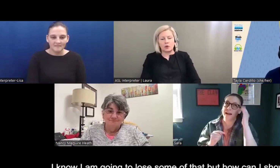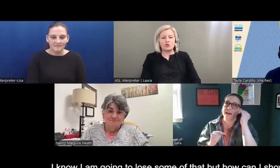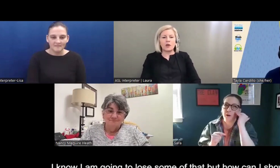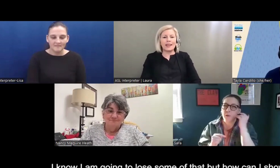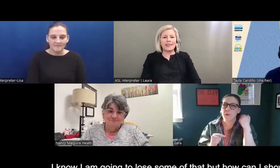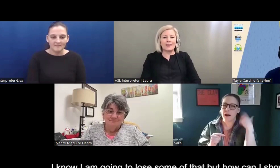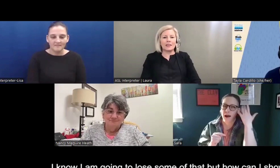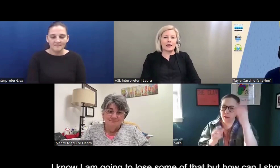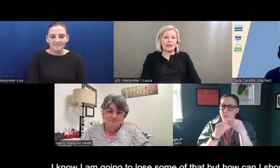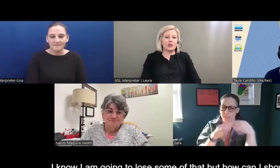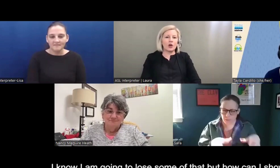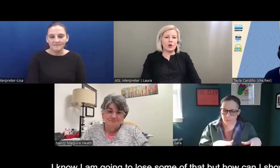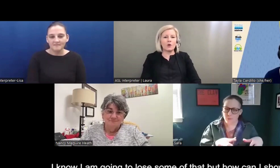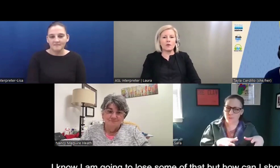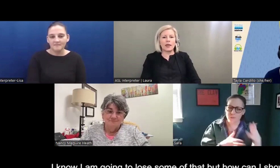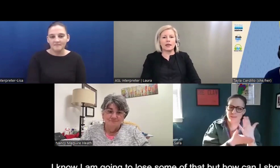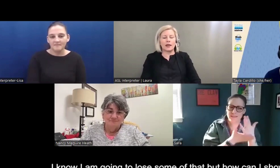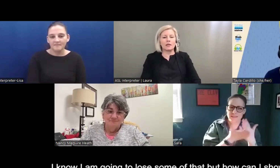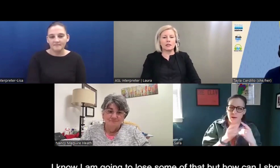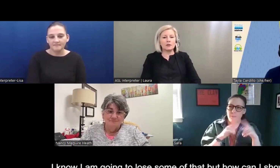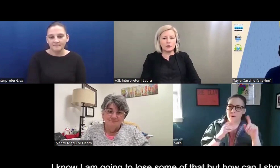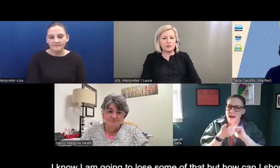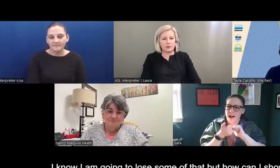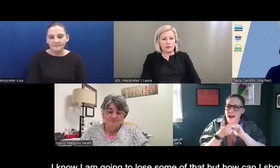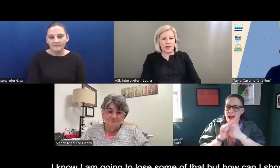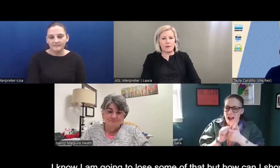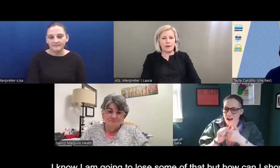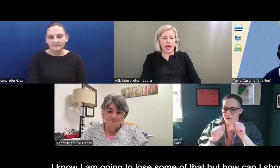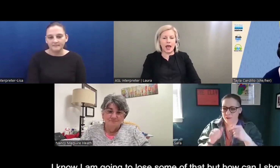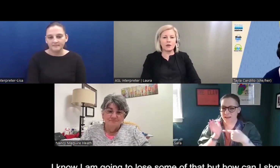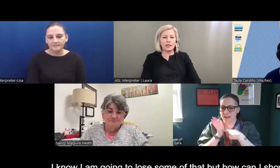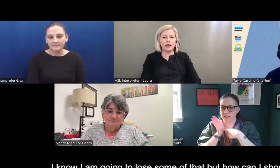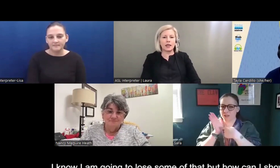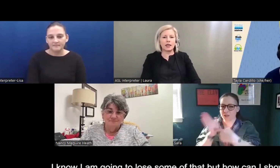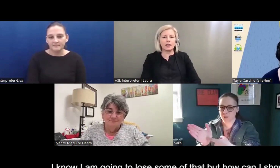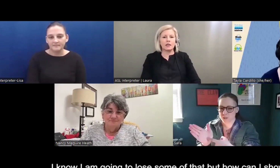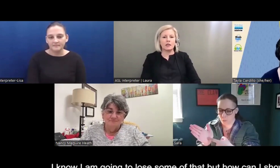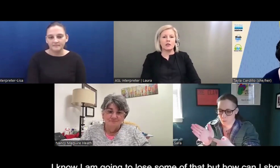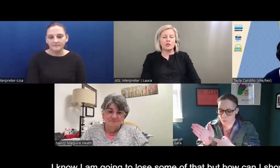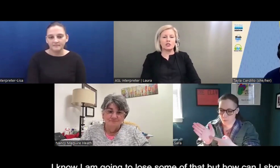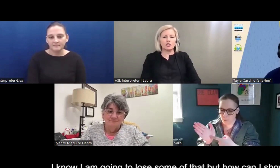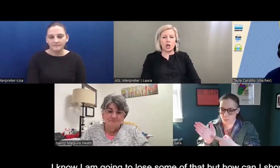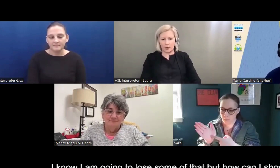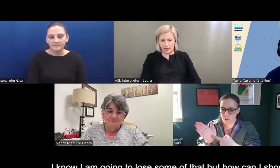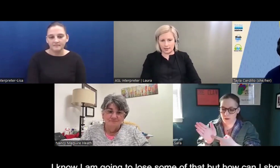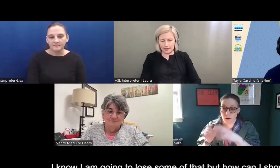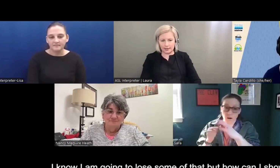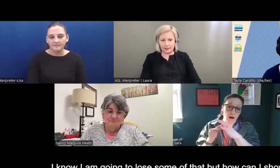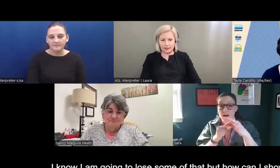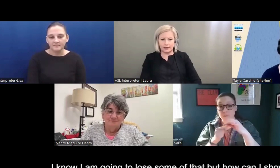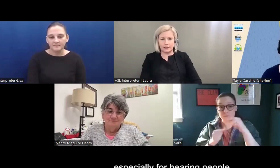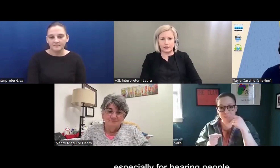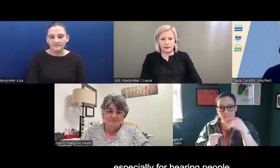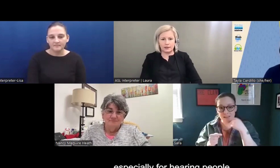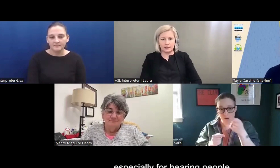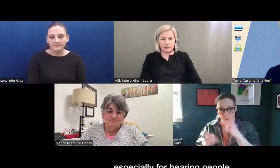So I was trying to think, like, I know, like, I'm going to lose some of that, but how can I show it,